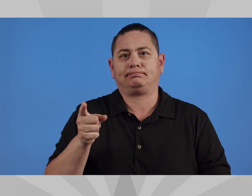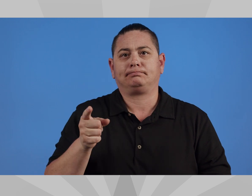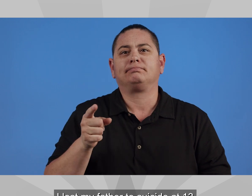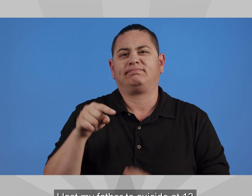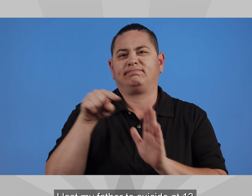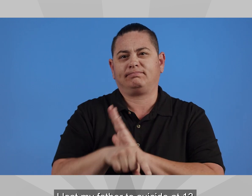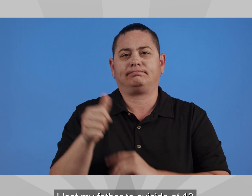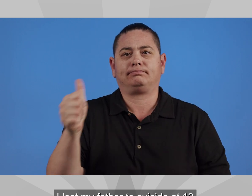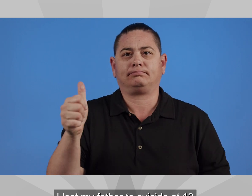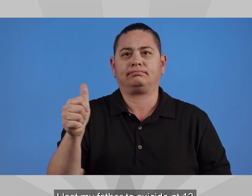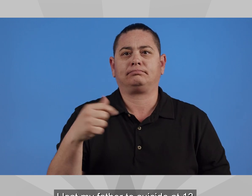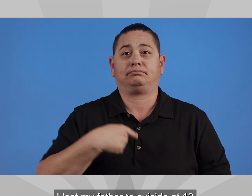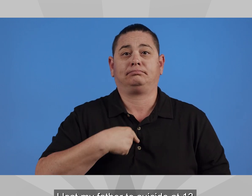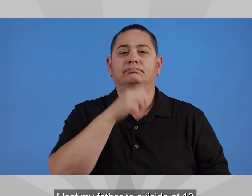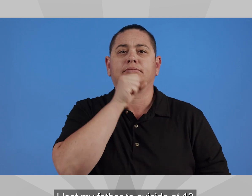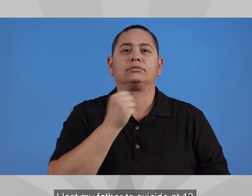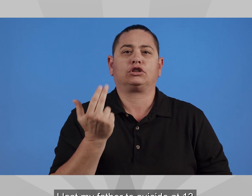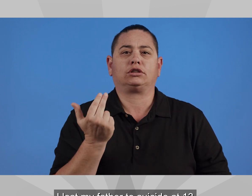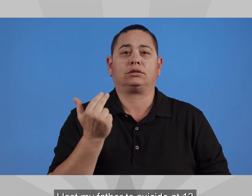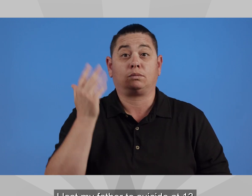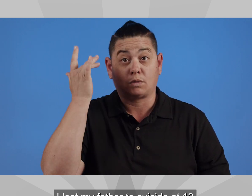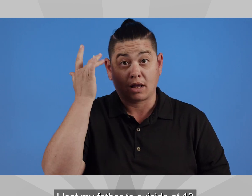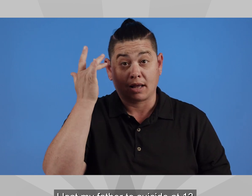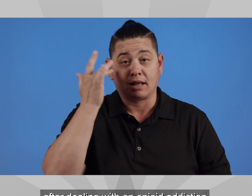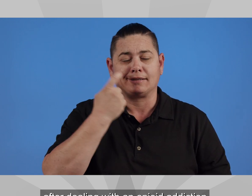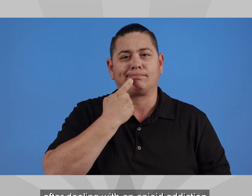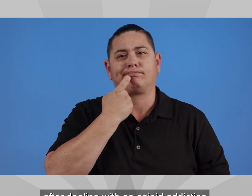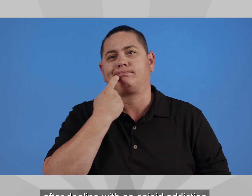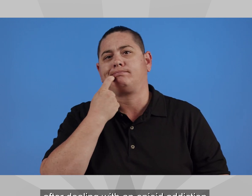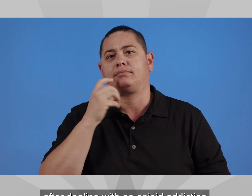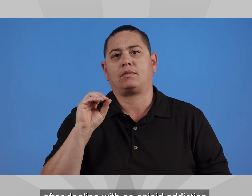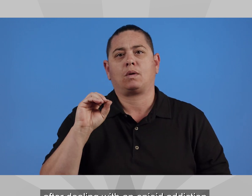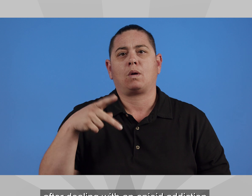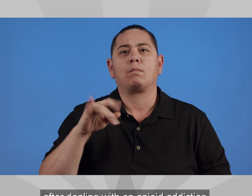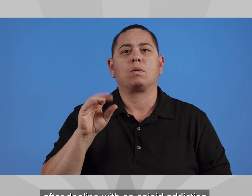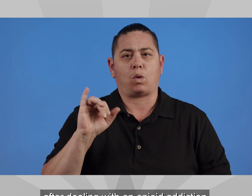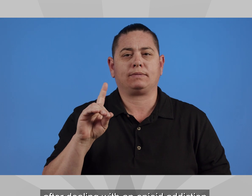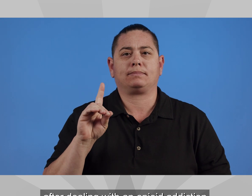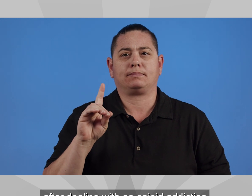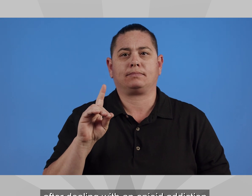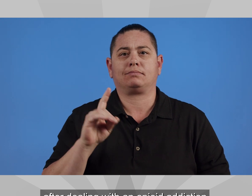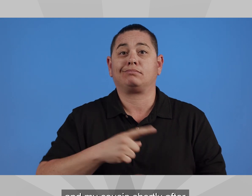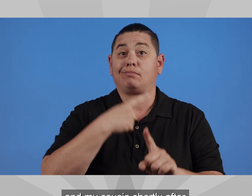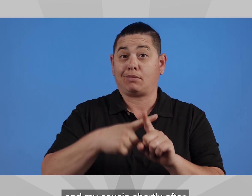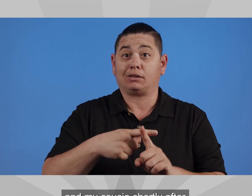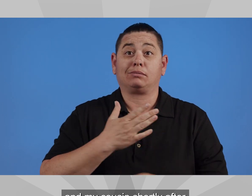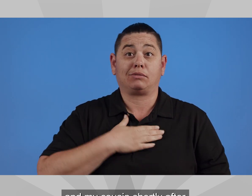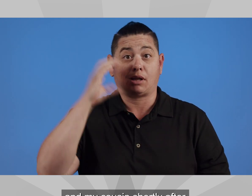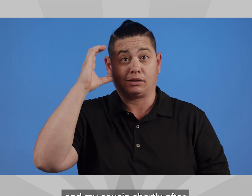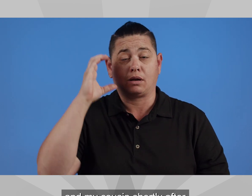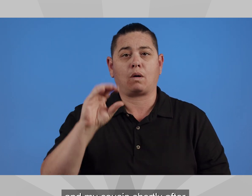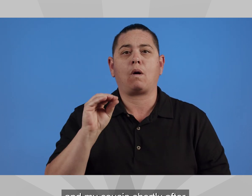I lost my father to suicide at 13 after dealing with an opioid addiction and my